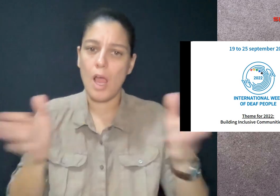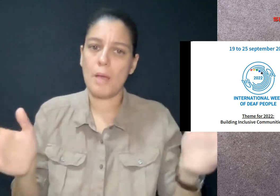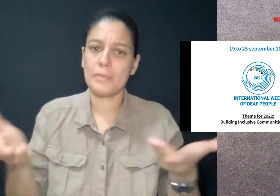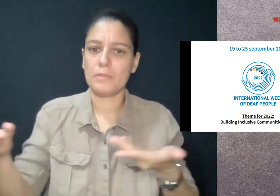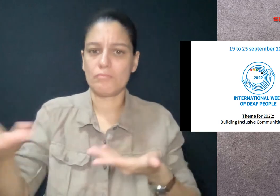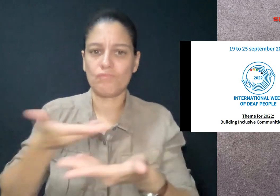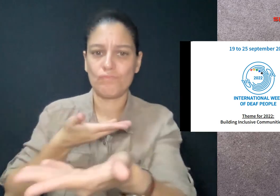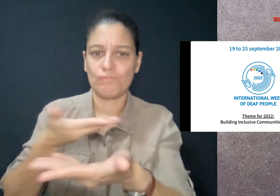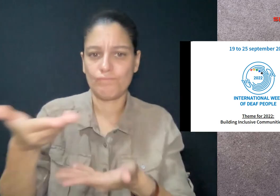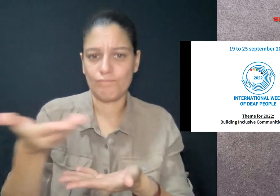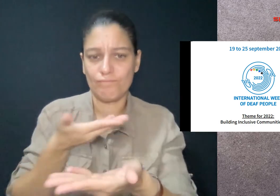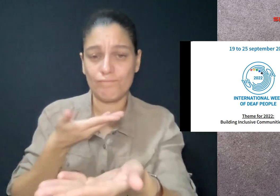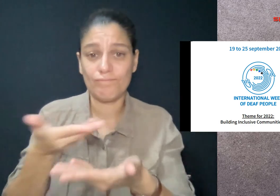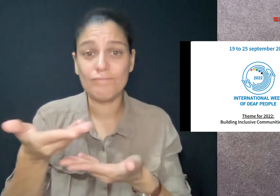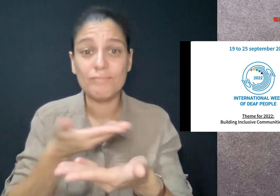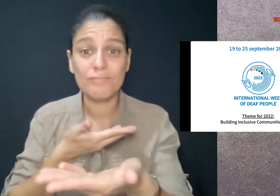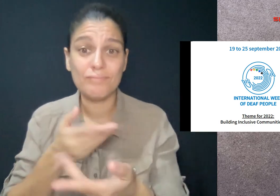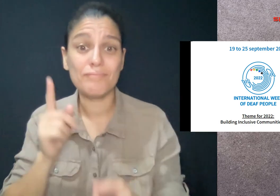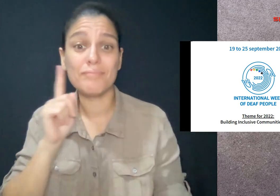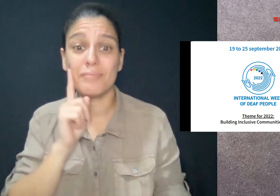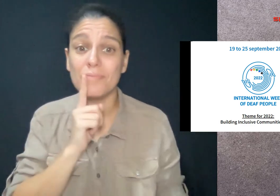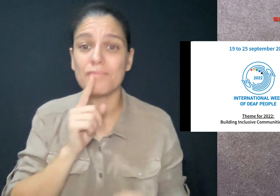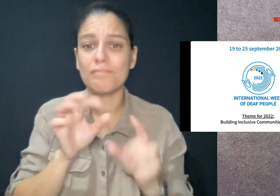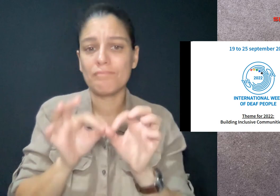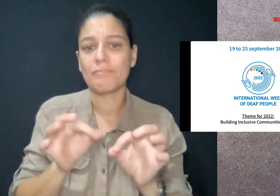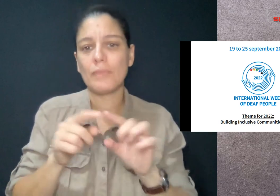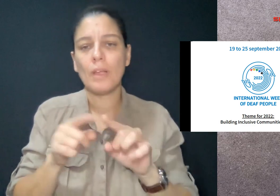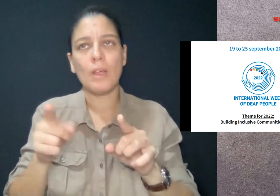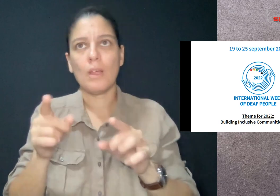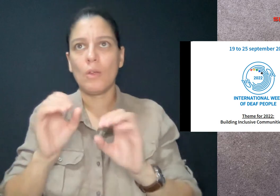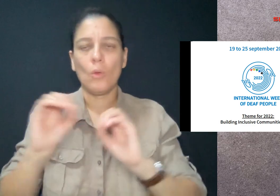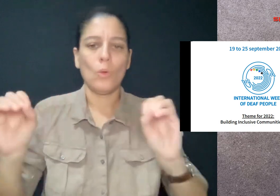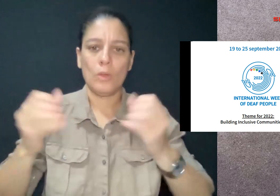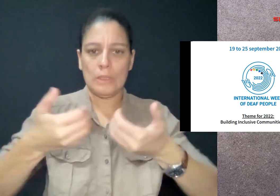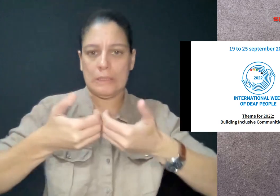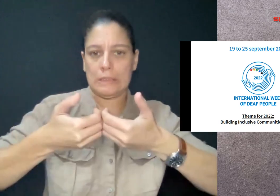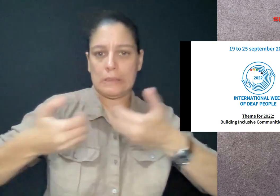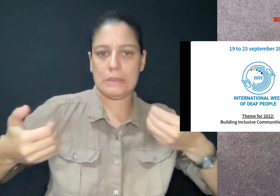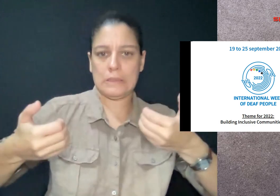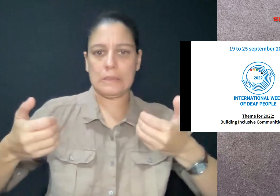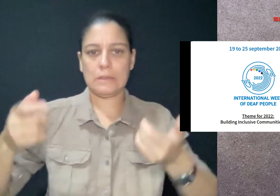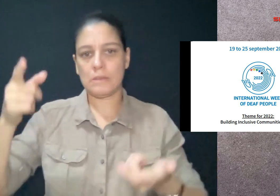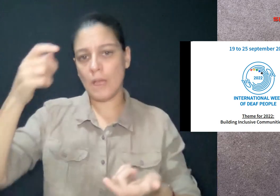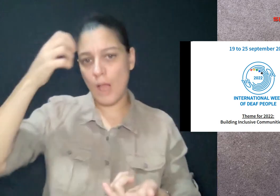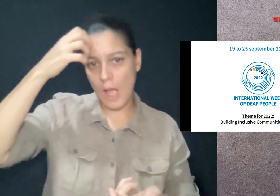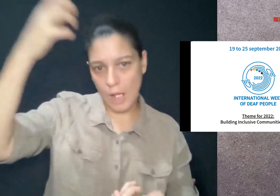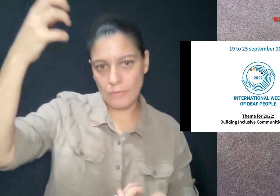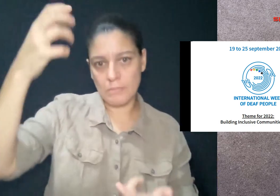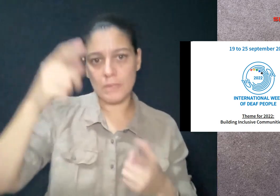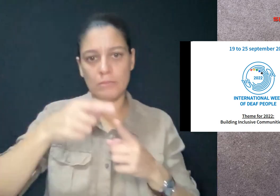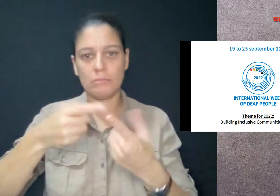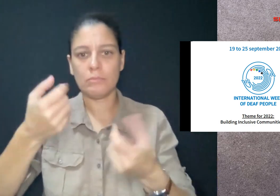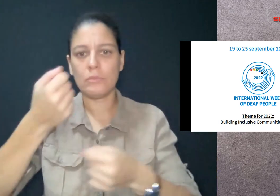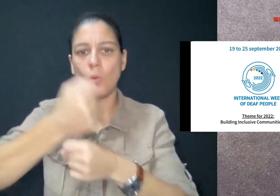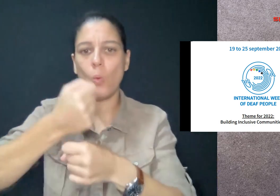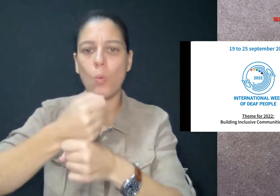and open up dialogue so Deaf citizens are not excluded from government, social affairs,